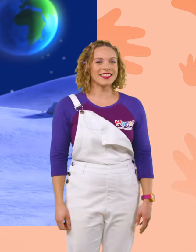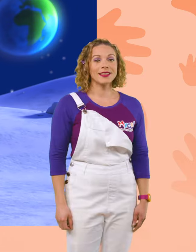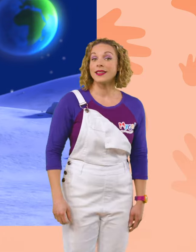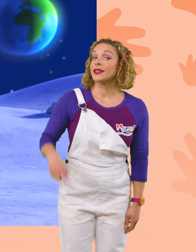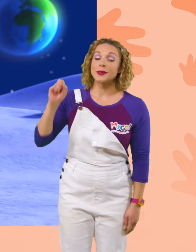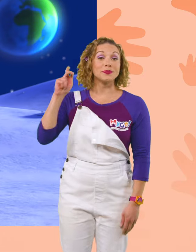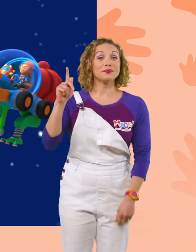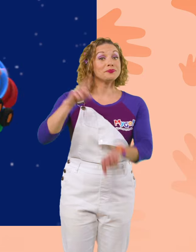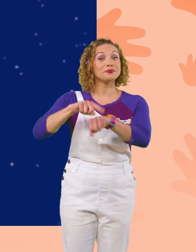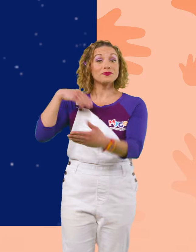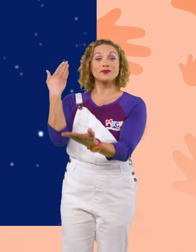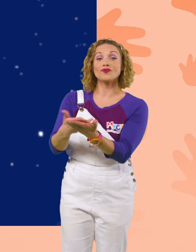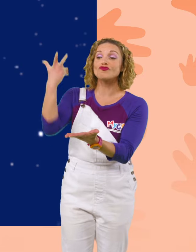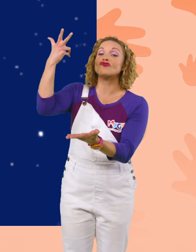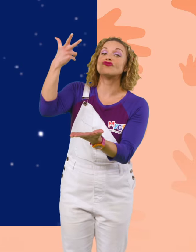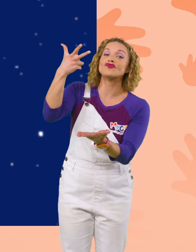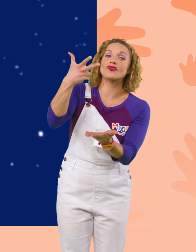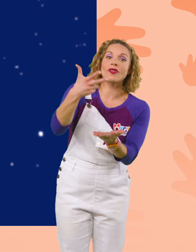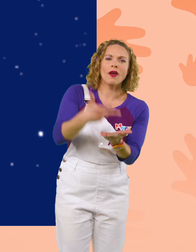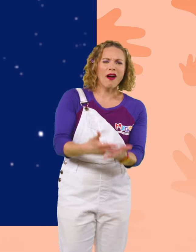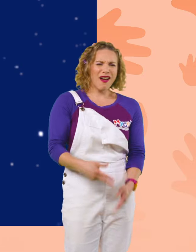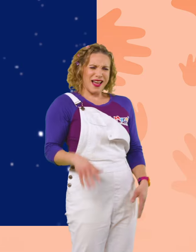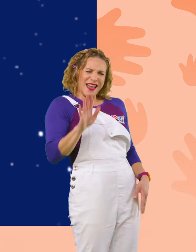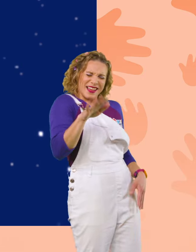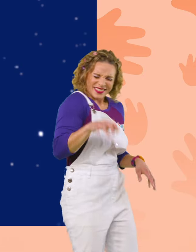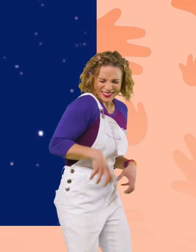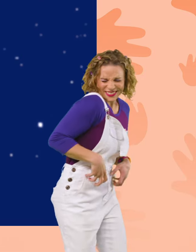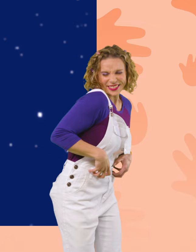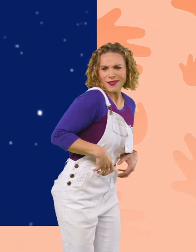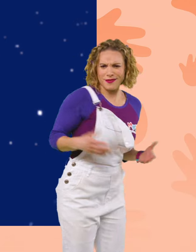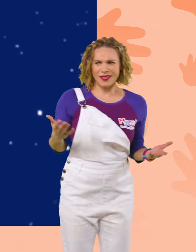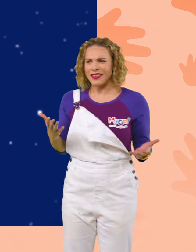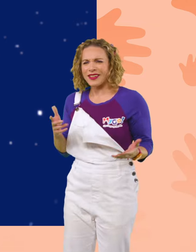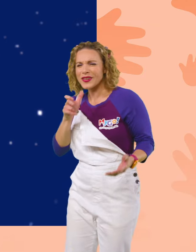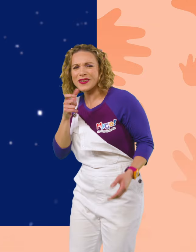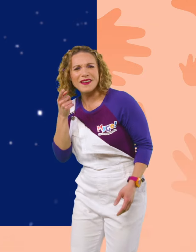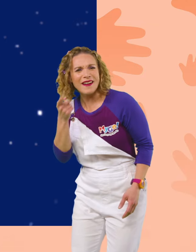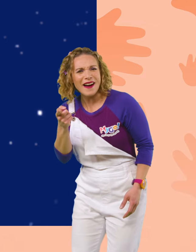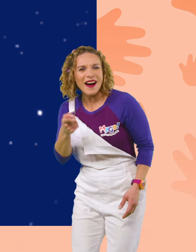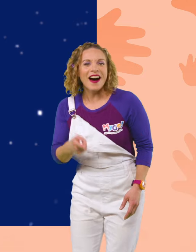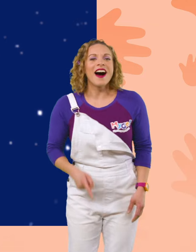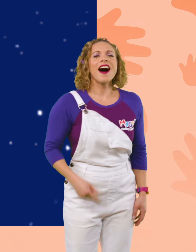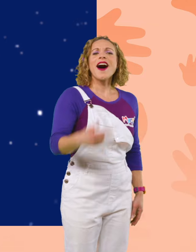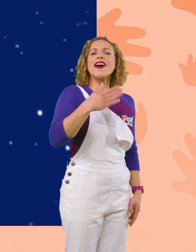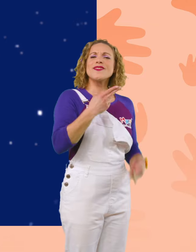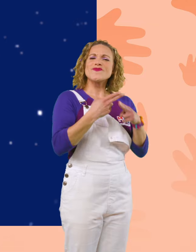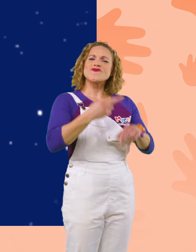Okay, time to land! Hey, that tickles! Who are you? My name's Rocky the Moon